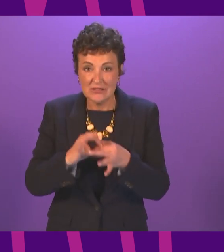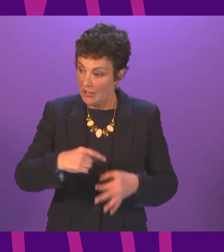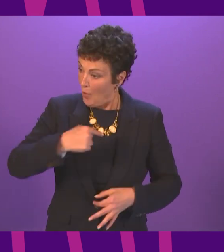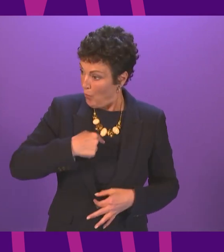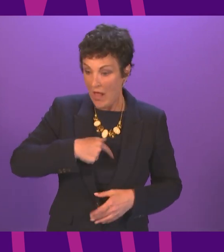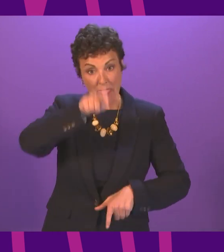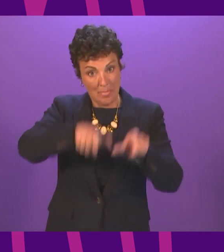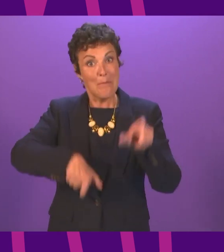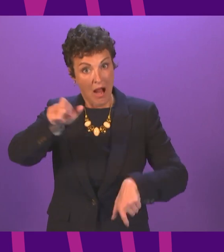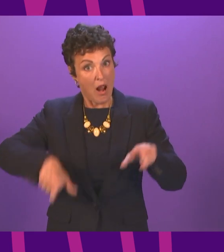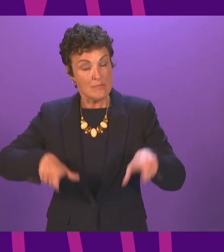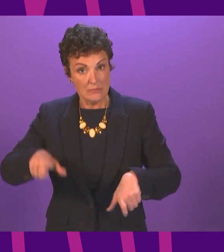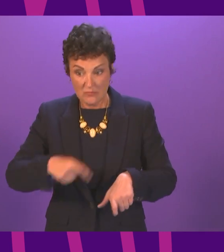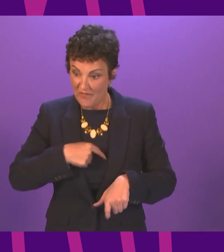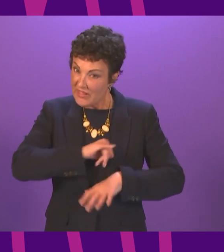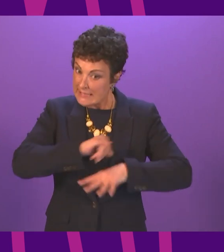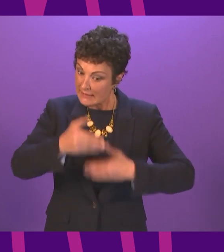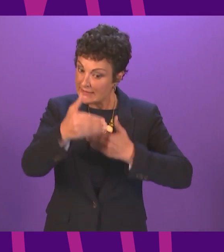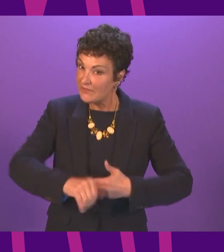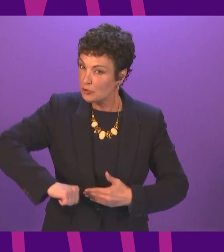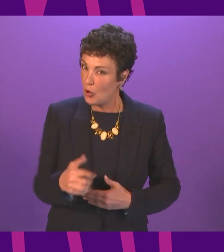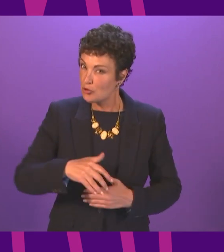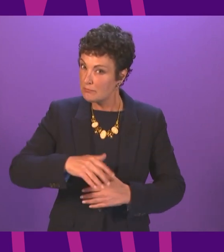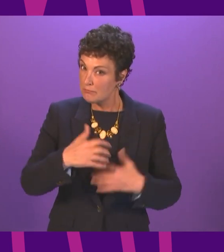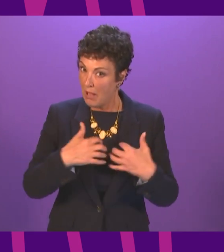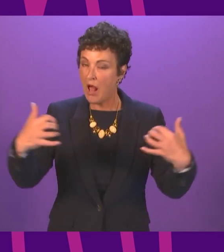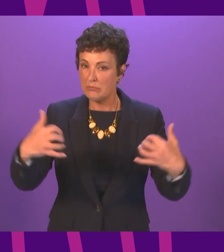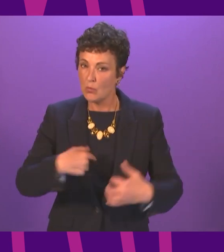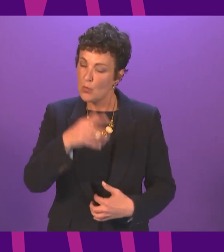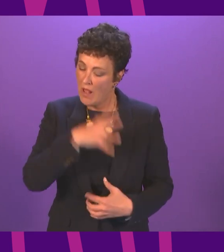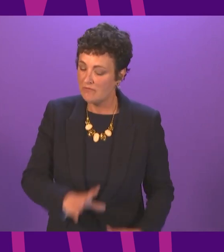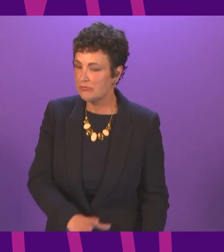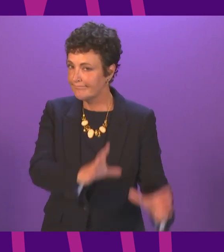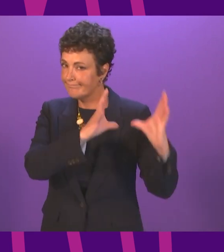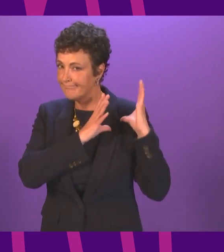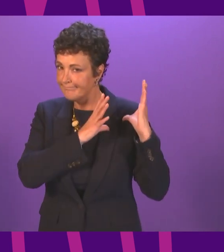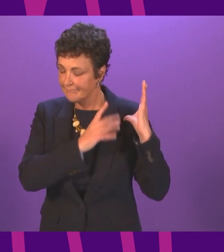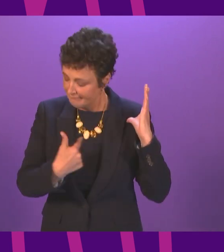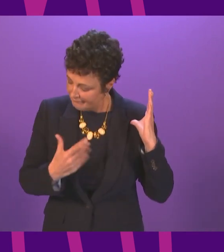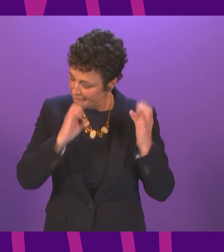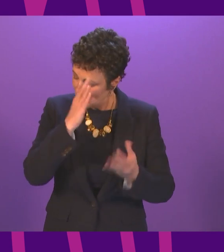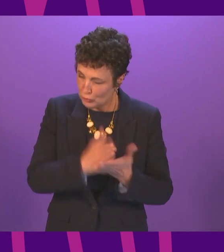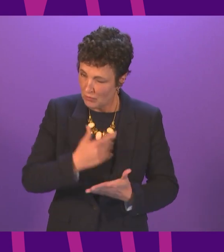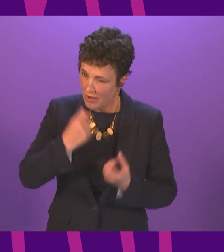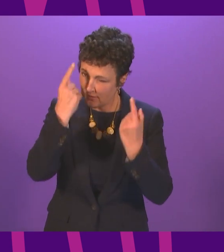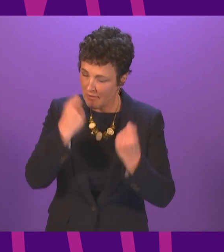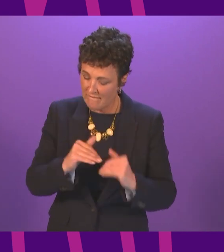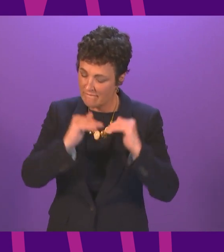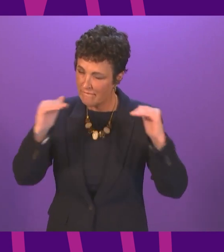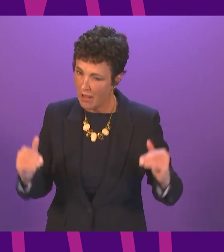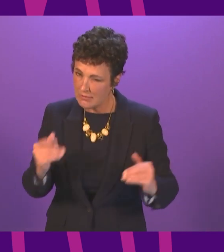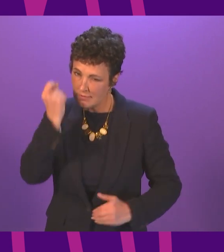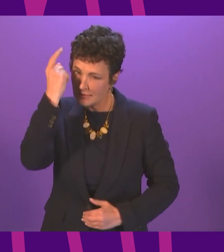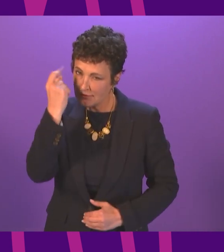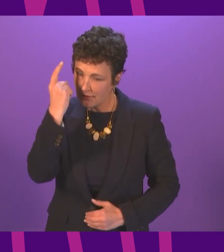session of the Scottish Parliament stand in need of an endowment of the spirit of fairness understanding and wisdom